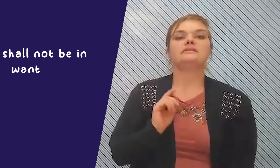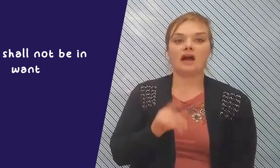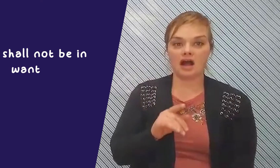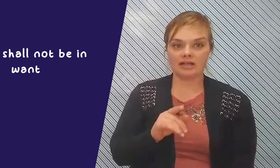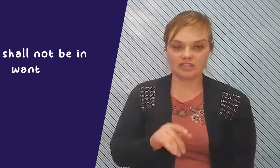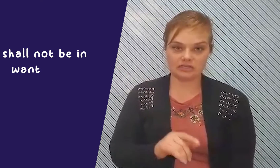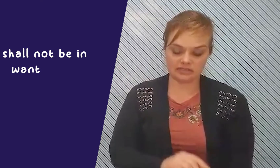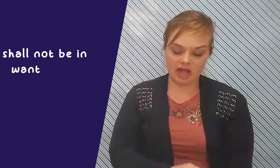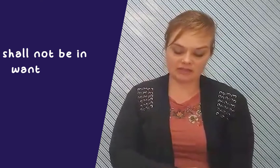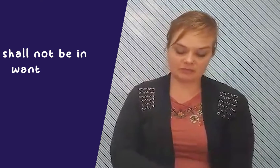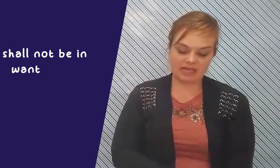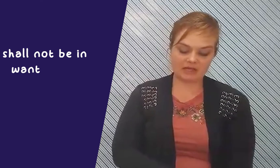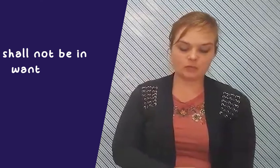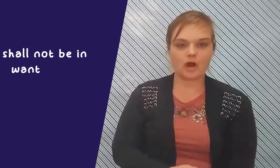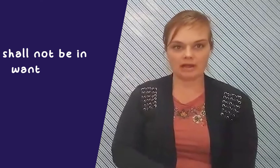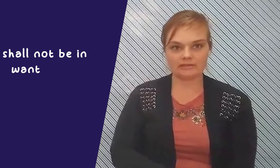i shall not be in want